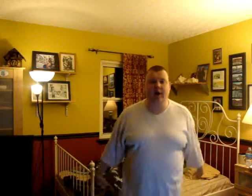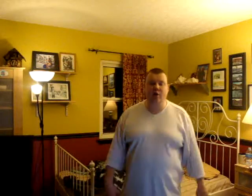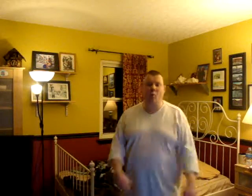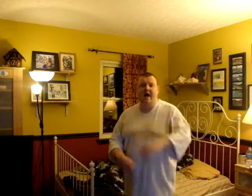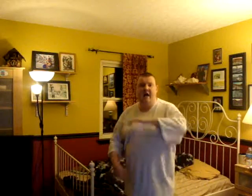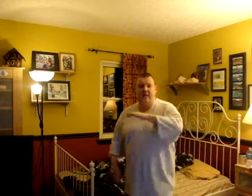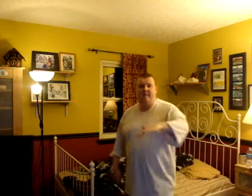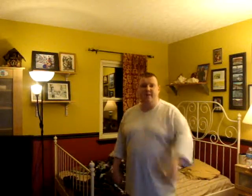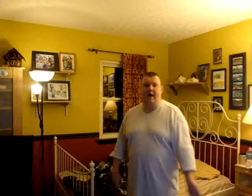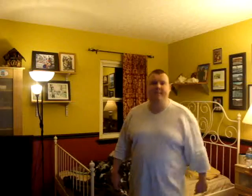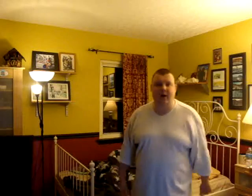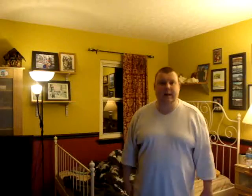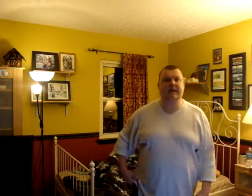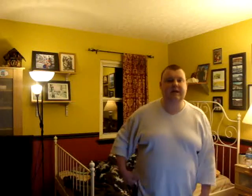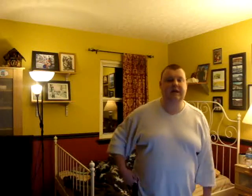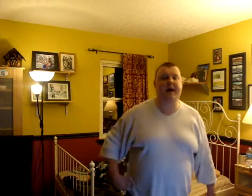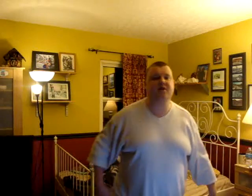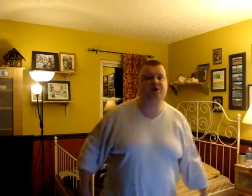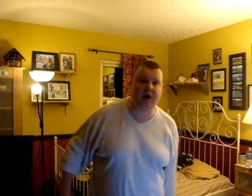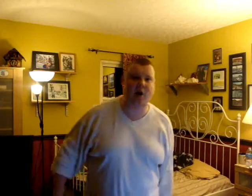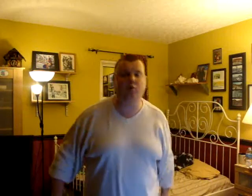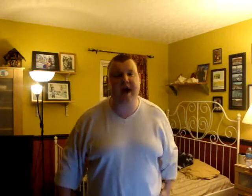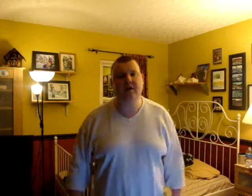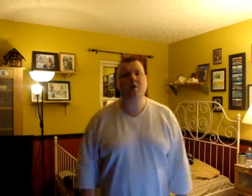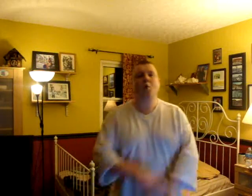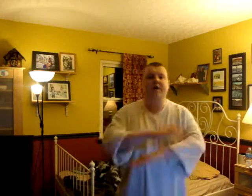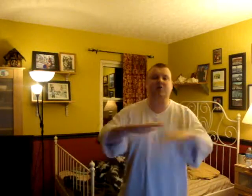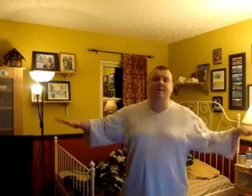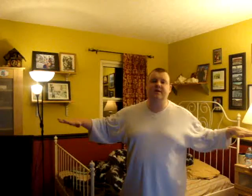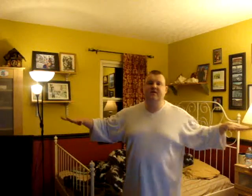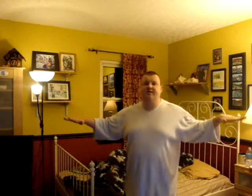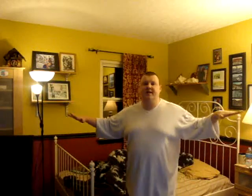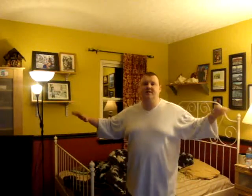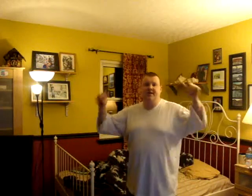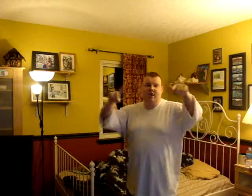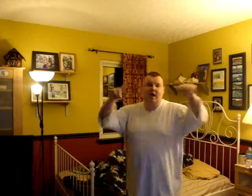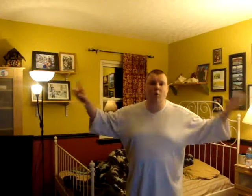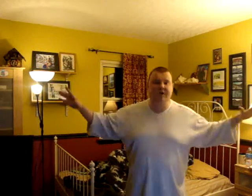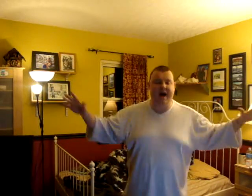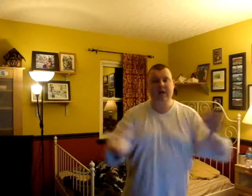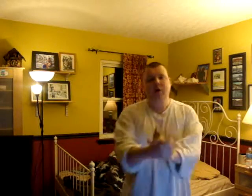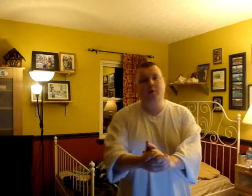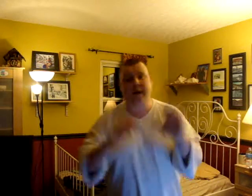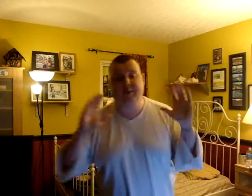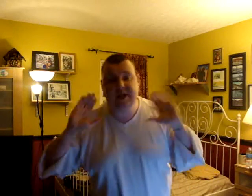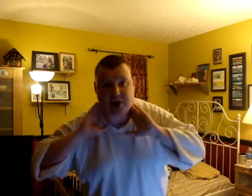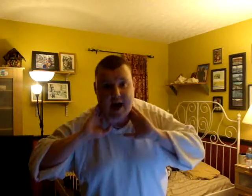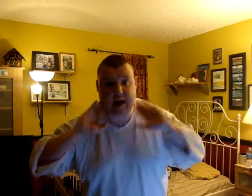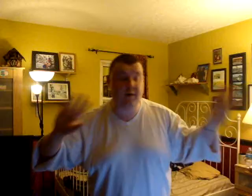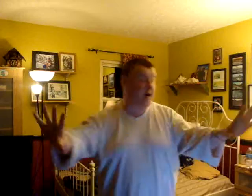Y'all know we not comin' for that bounty like DMX. Y'all know that we is tryin' to be safe like sex. Y'all know that you better protect your neck, whether